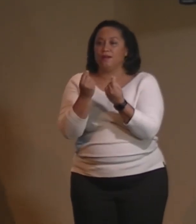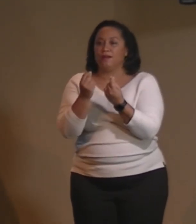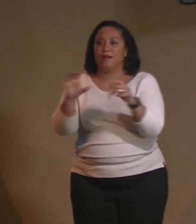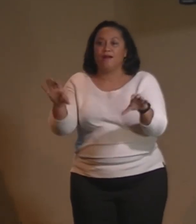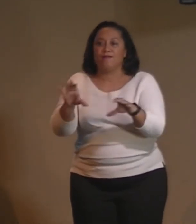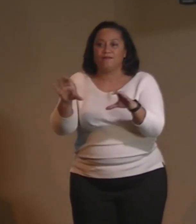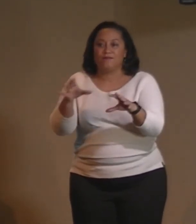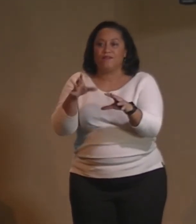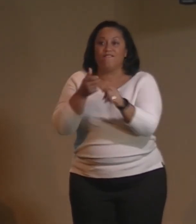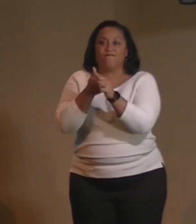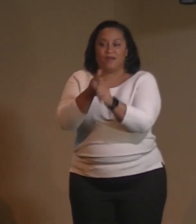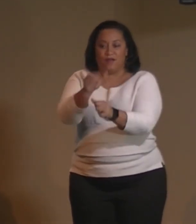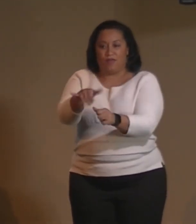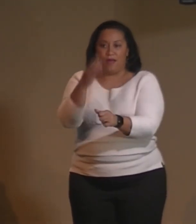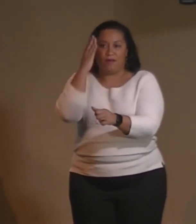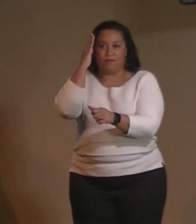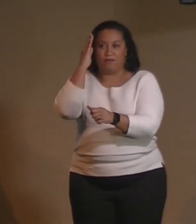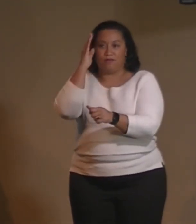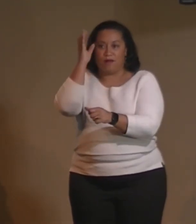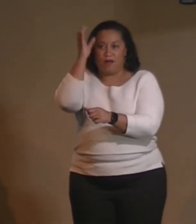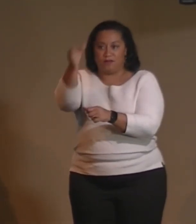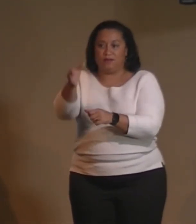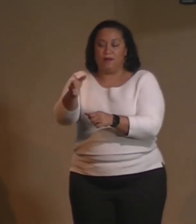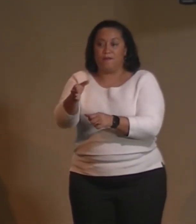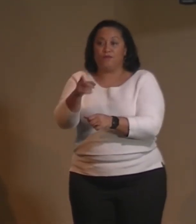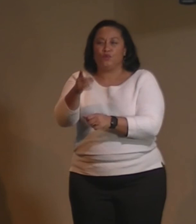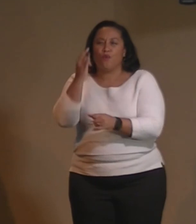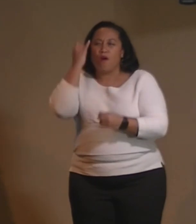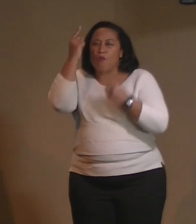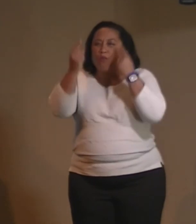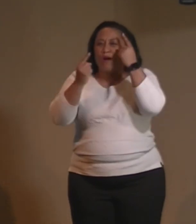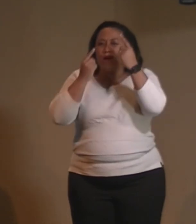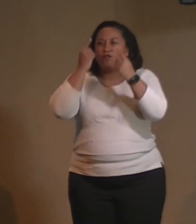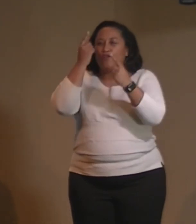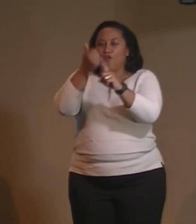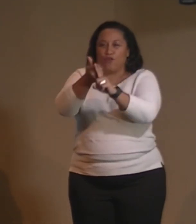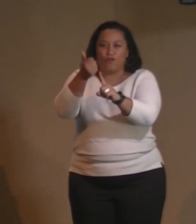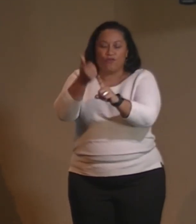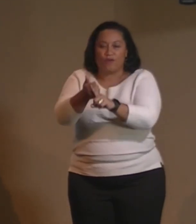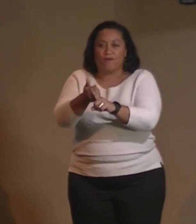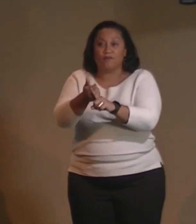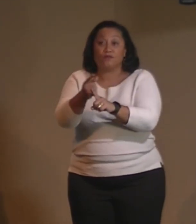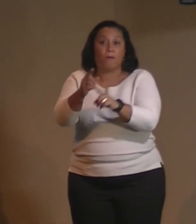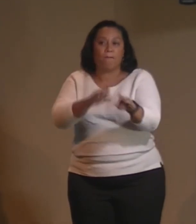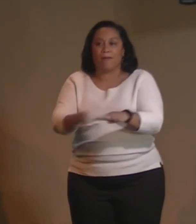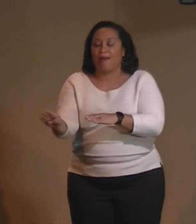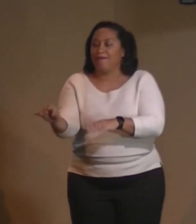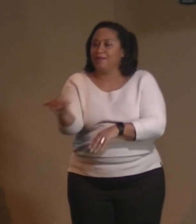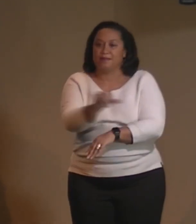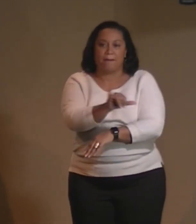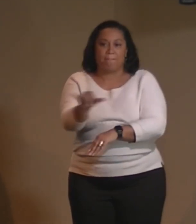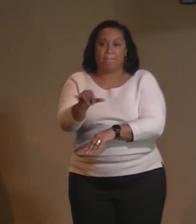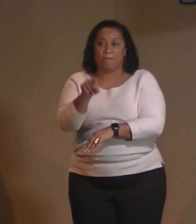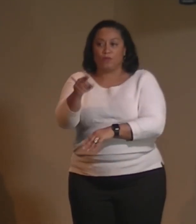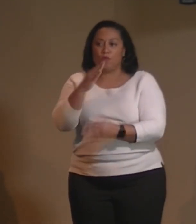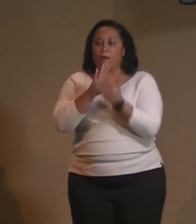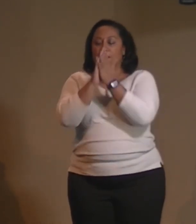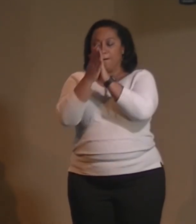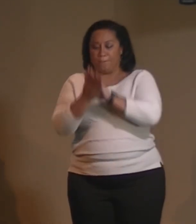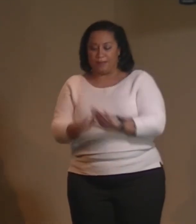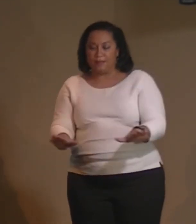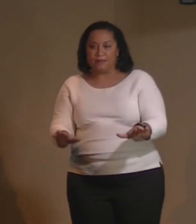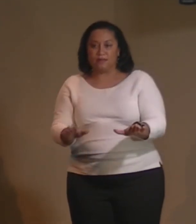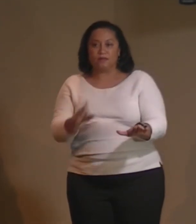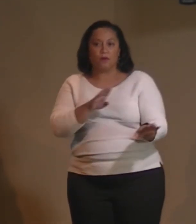You are wonder, so act like it. You are peace, so act like it. You are magic,